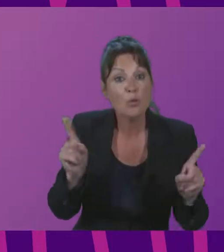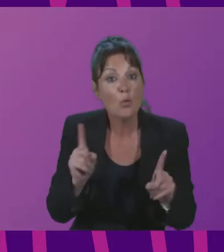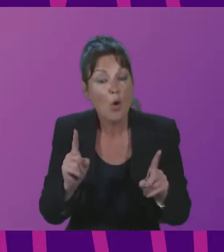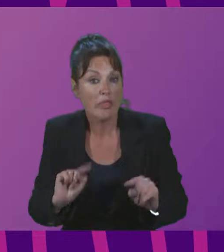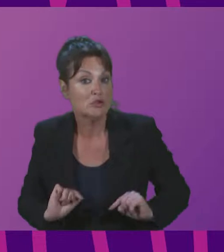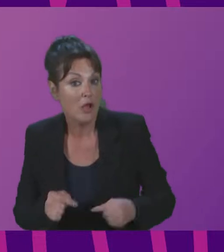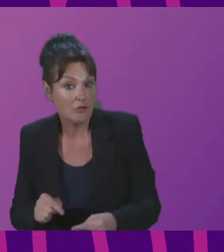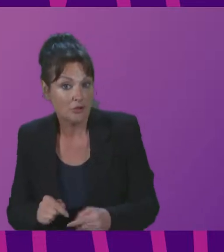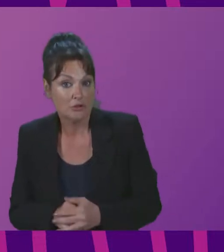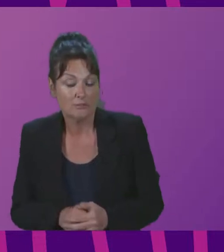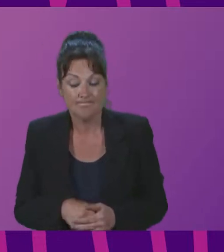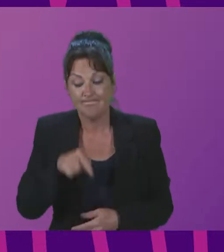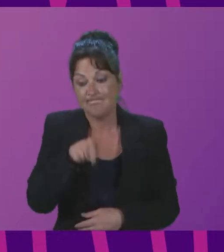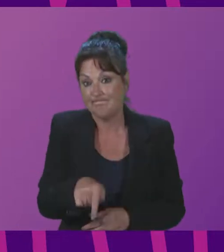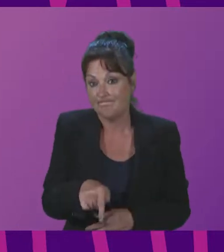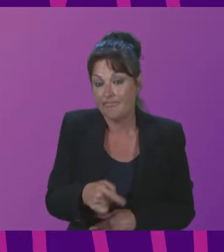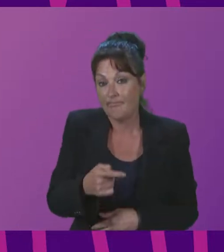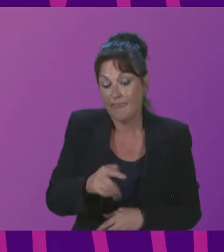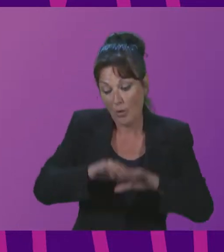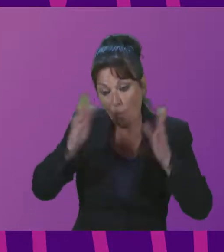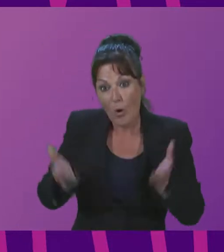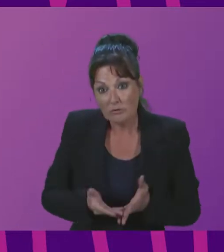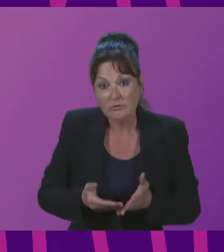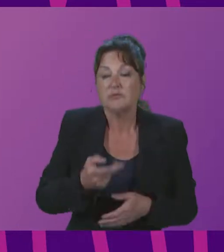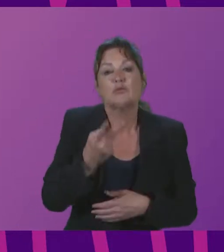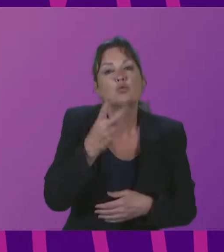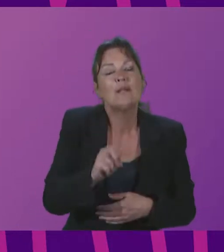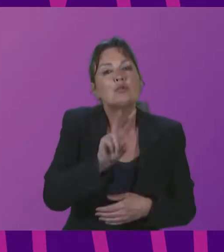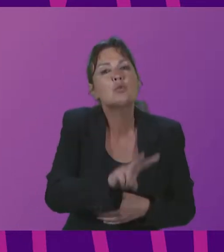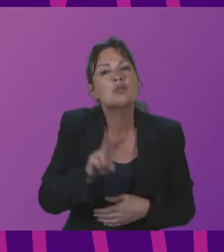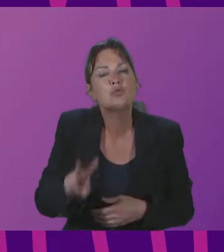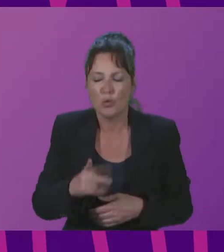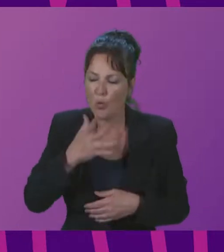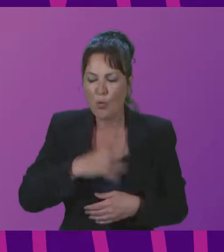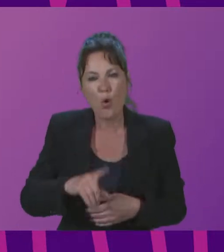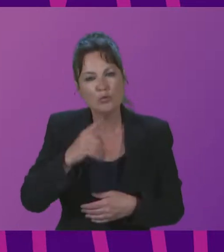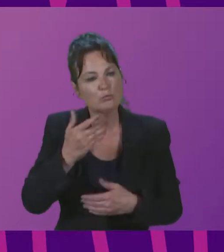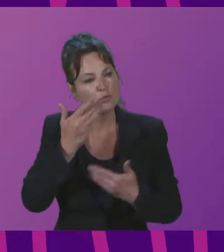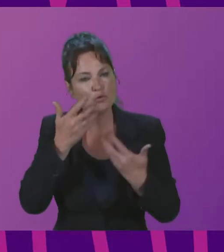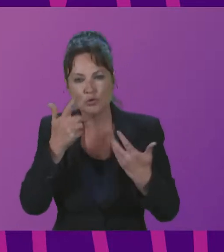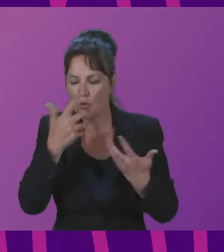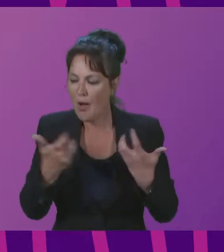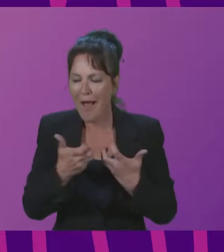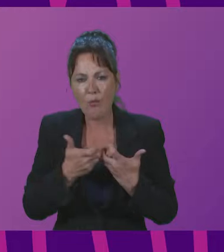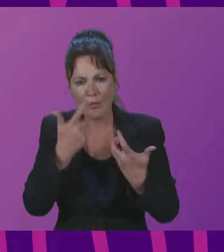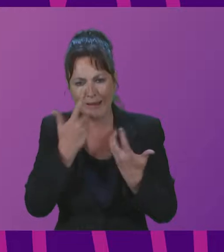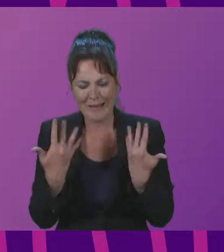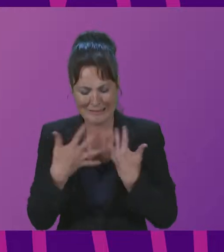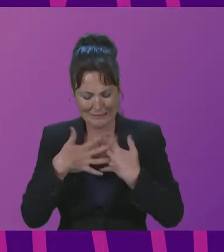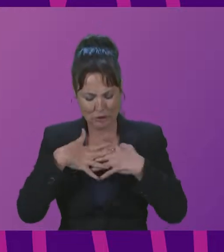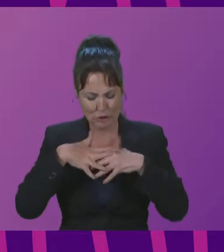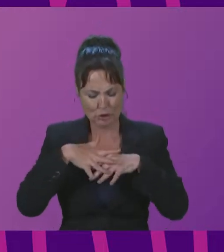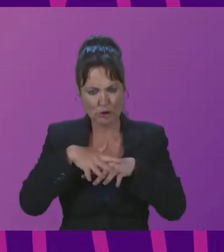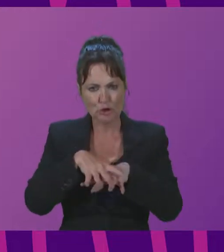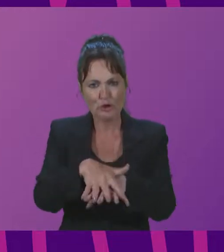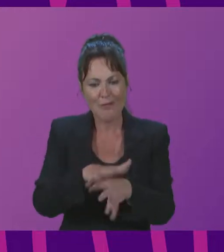Mondiacult 2022 aims to foster an integrated approach to the governance of culture that includes more